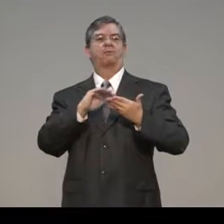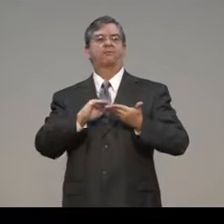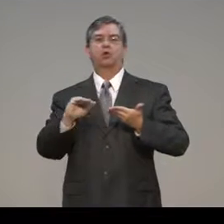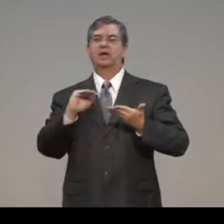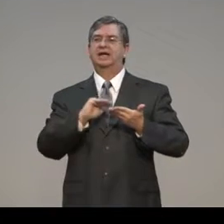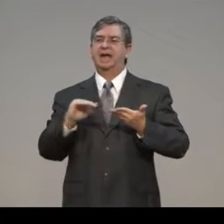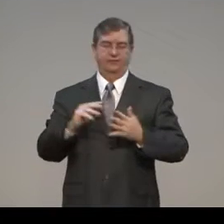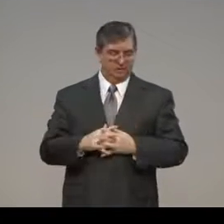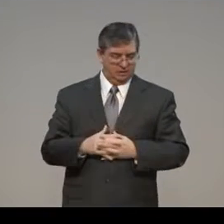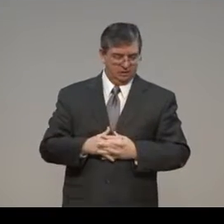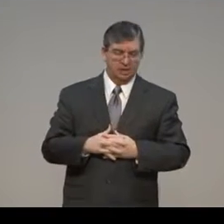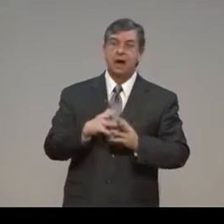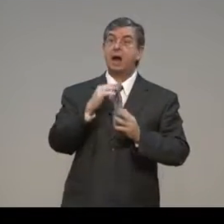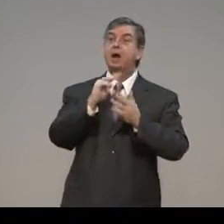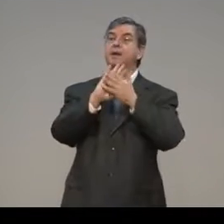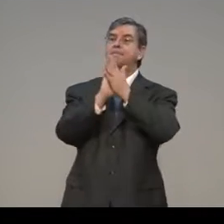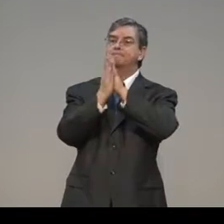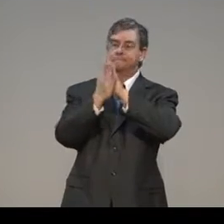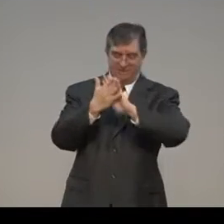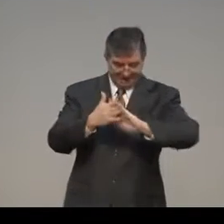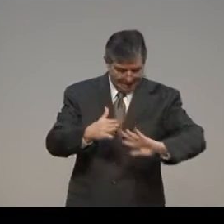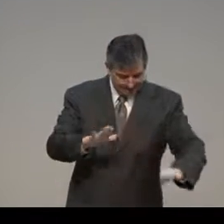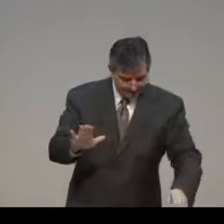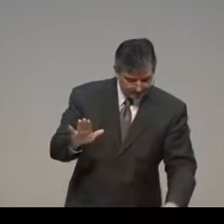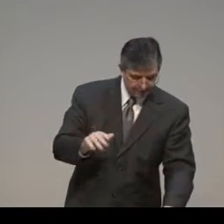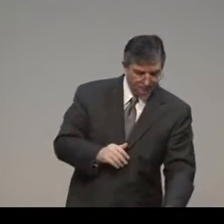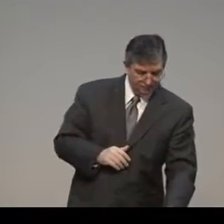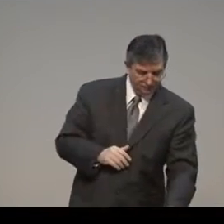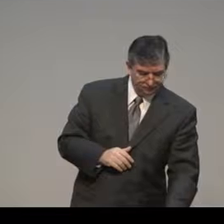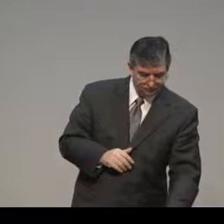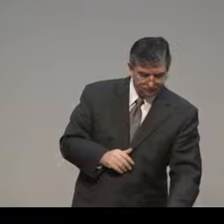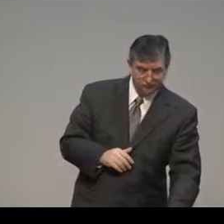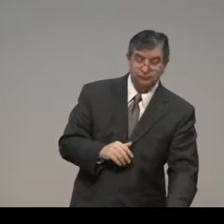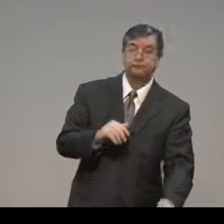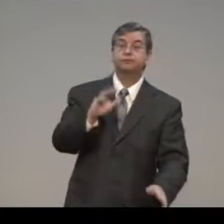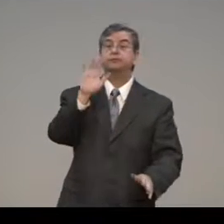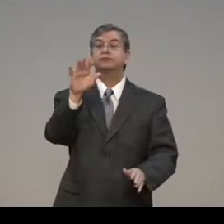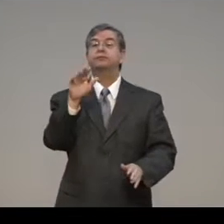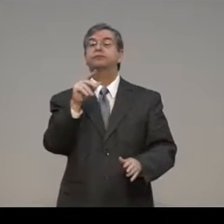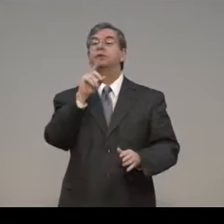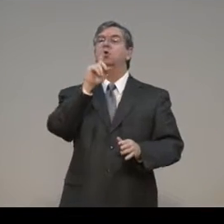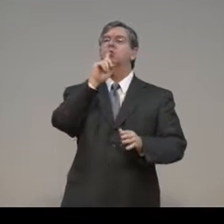But when you recognize that the grace is given to you, and you are forgiven by God.